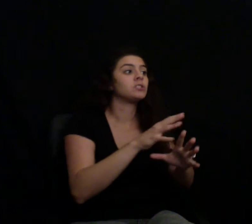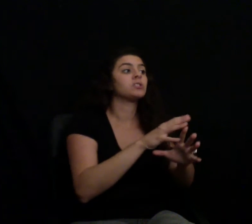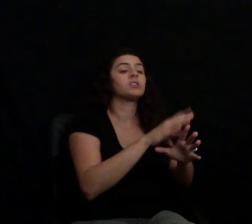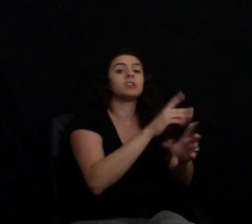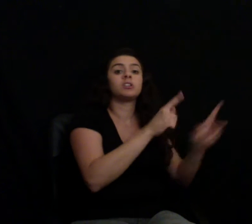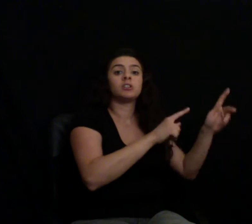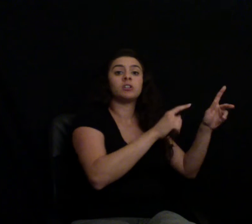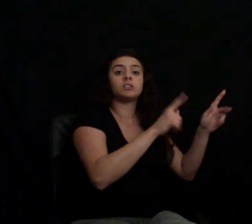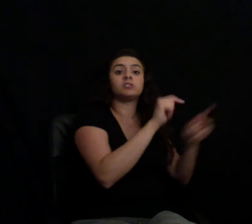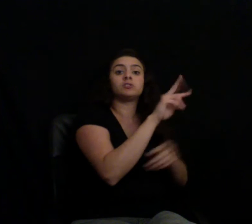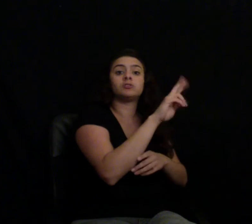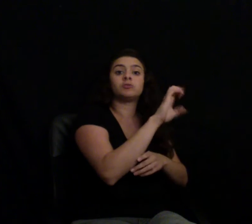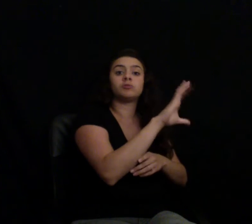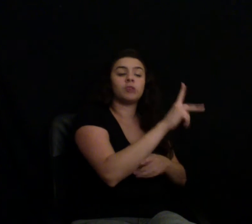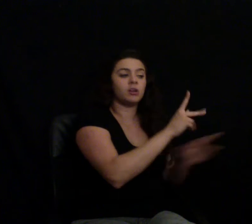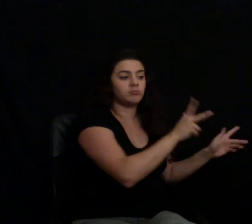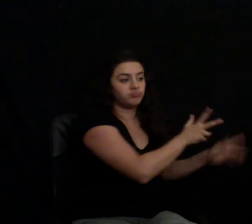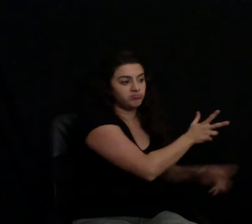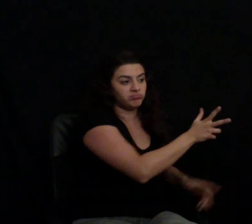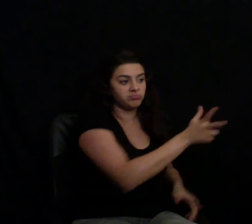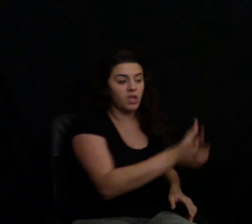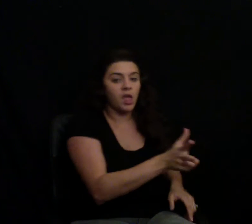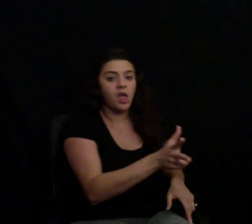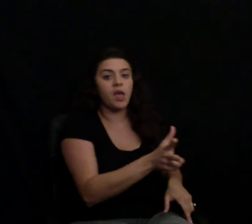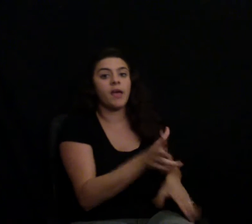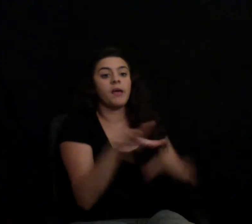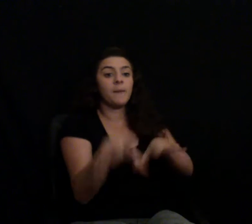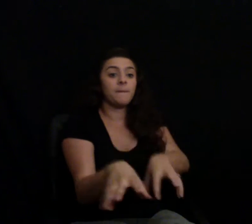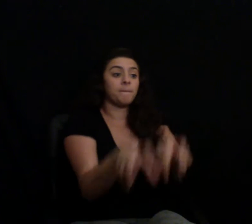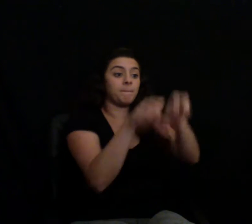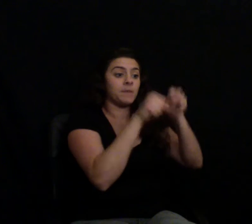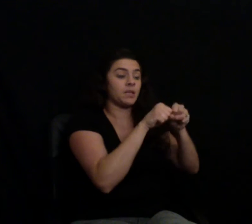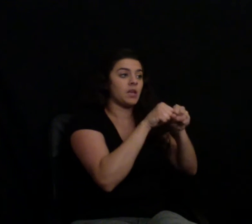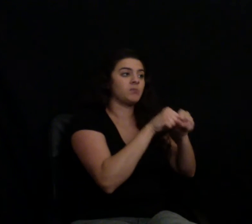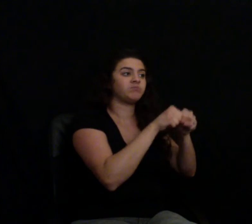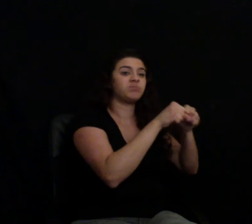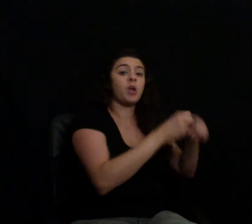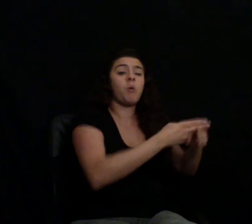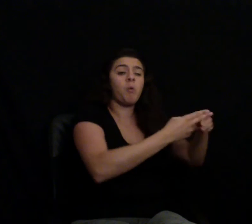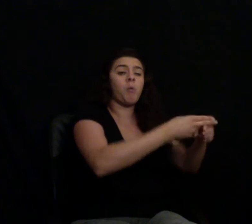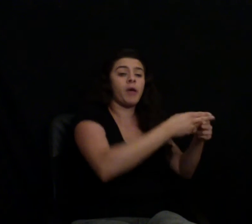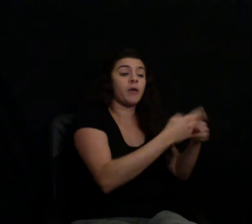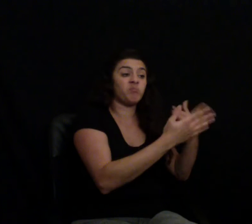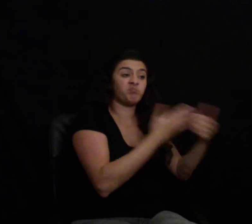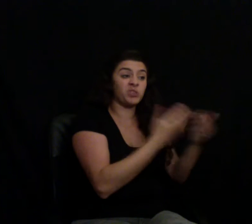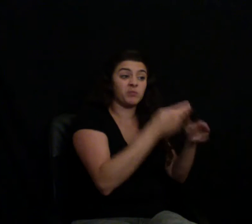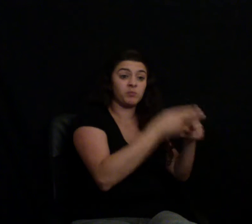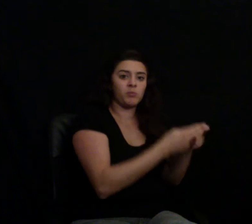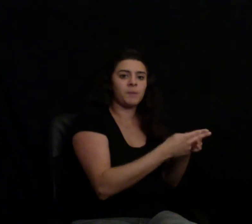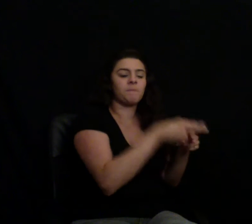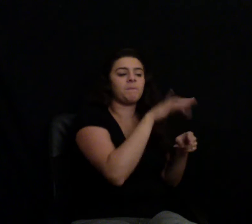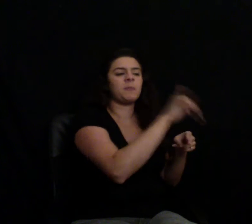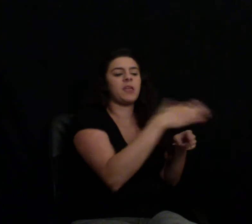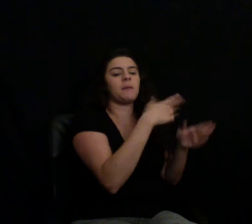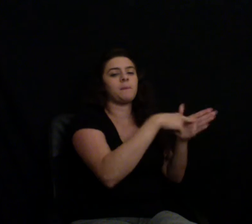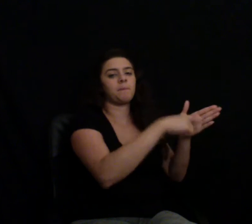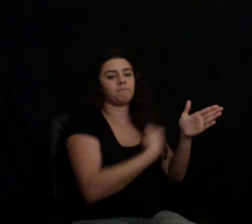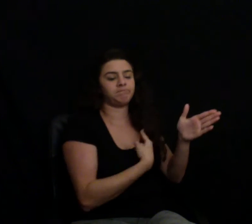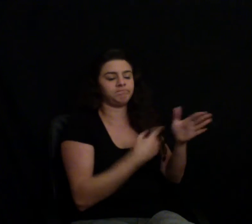paid for live weight. That's how I get paid. Here's how it works. Craig maintains his farm according to the poultry company's regulations on the dime.